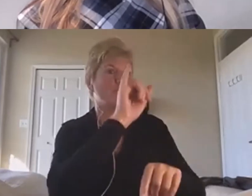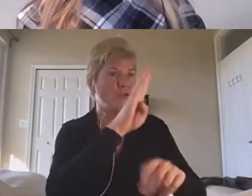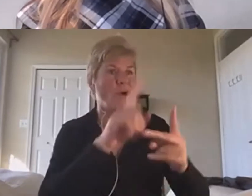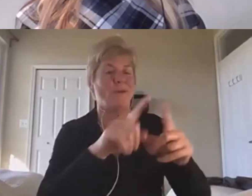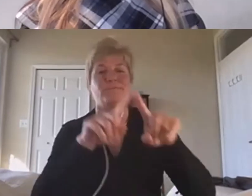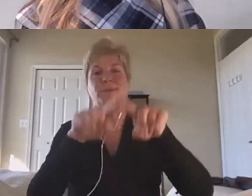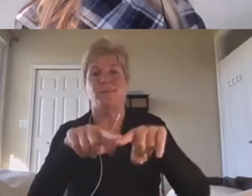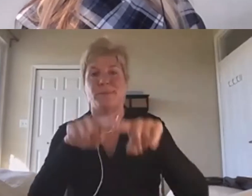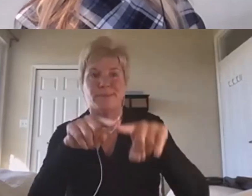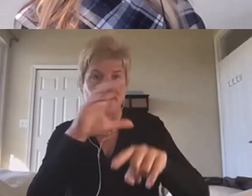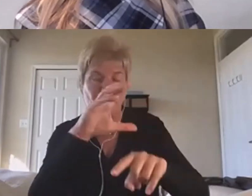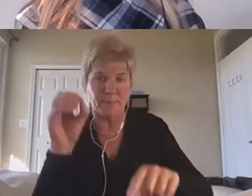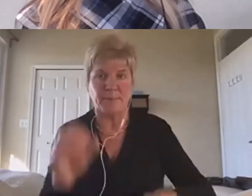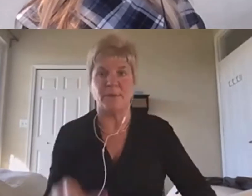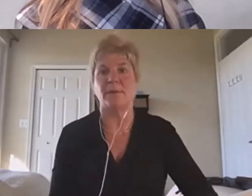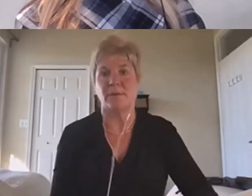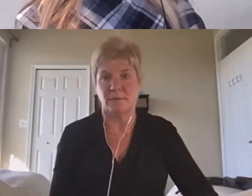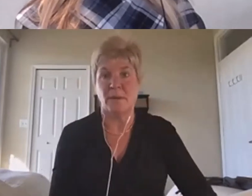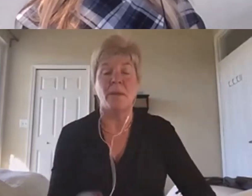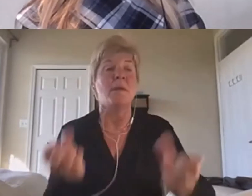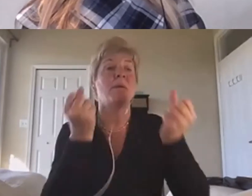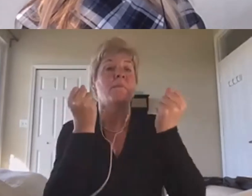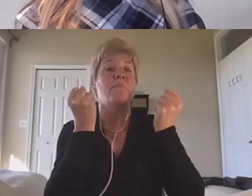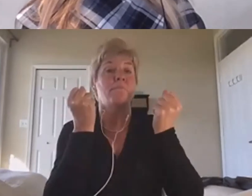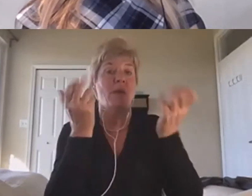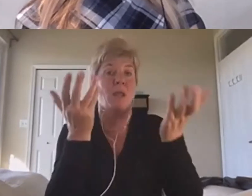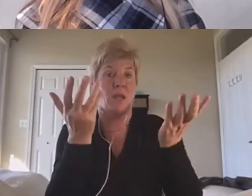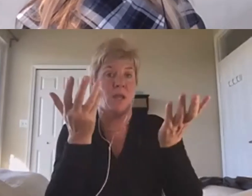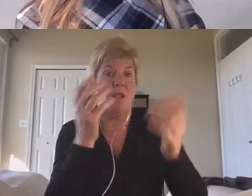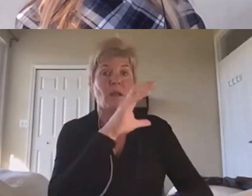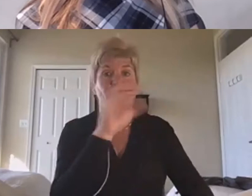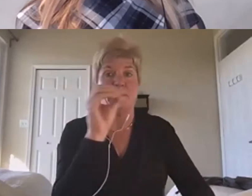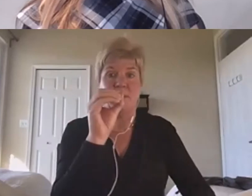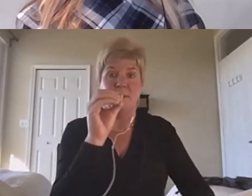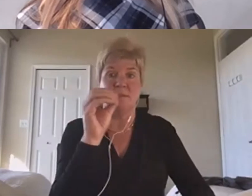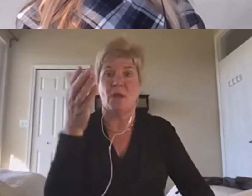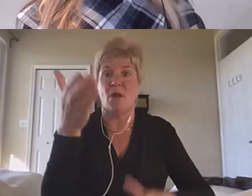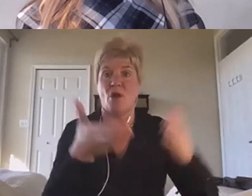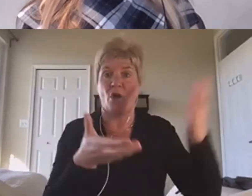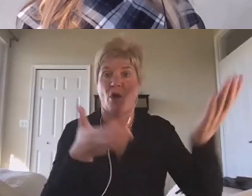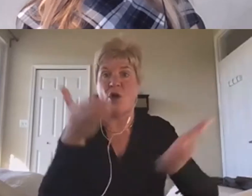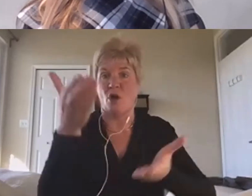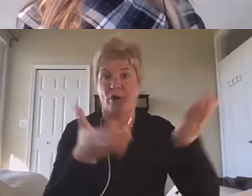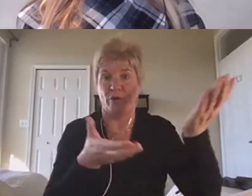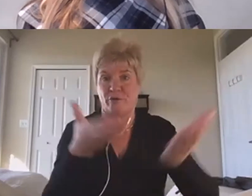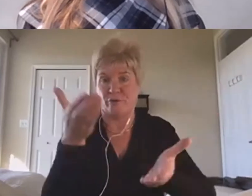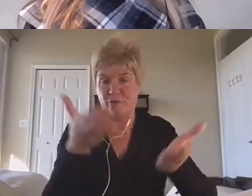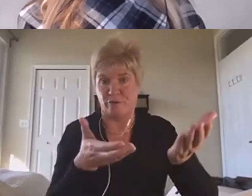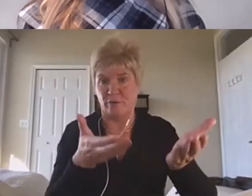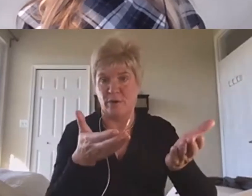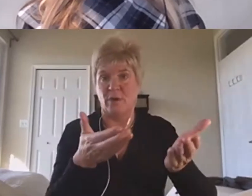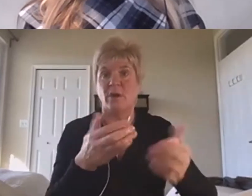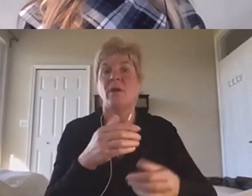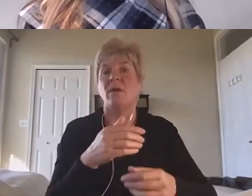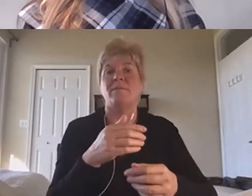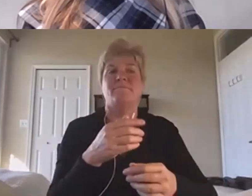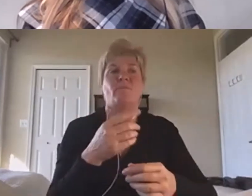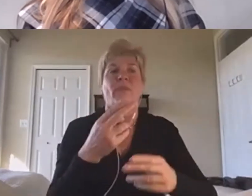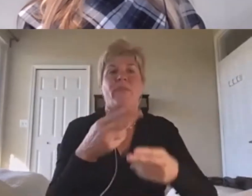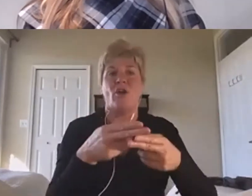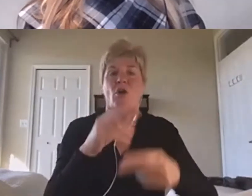a lot of companies hire what are loosely called commodities, right?